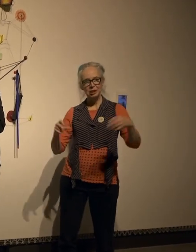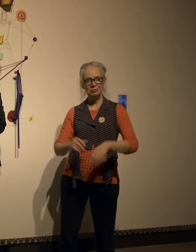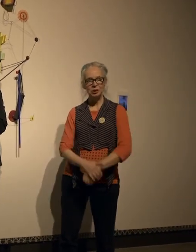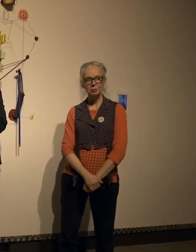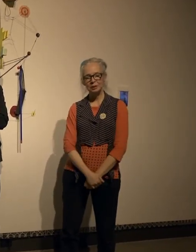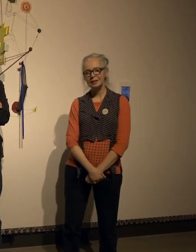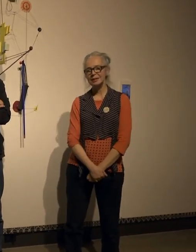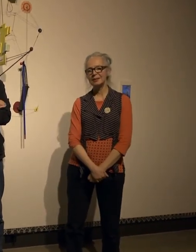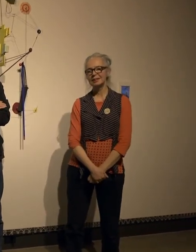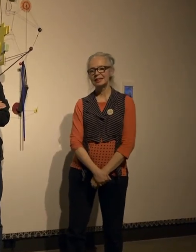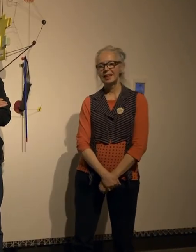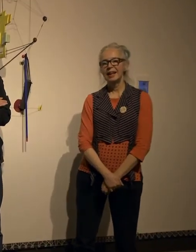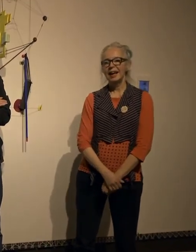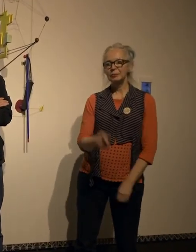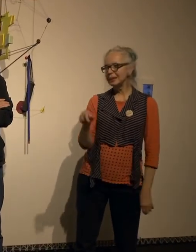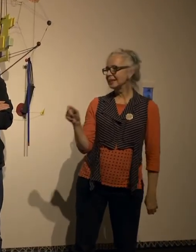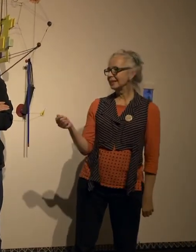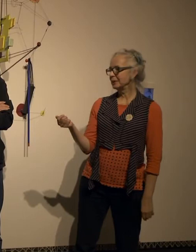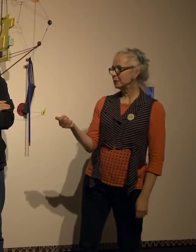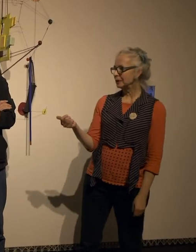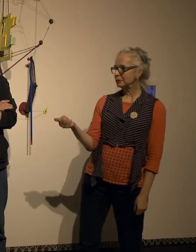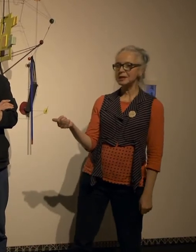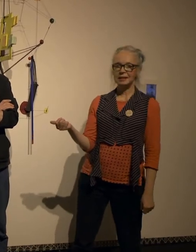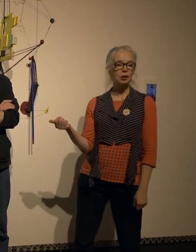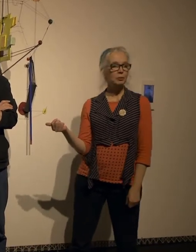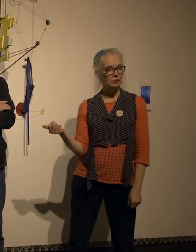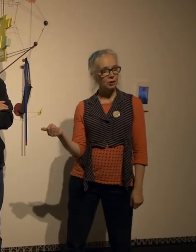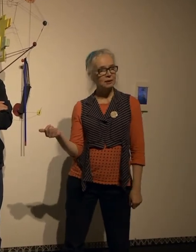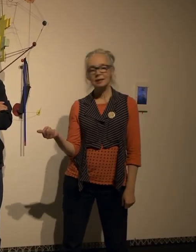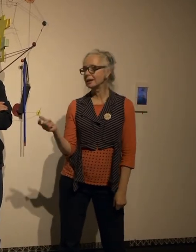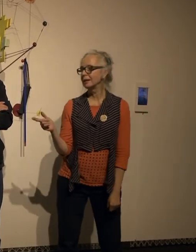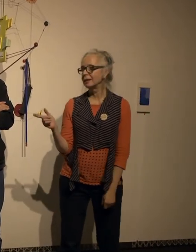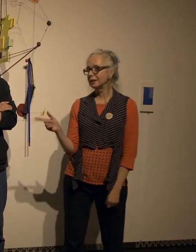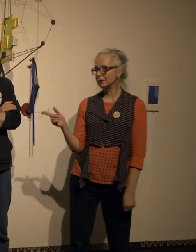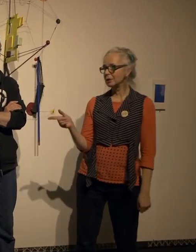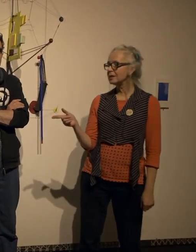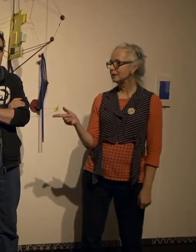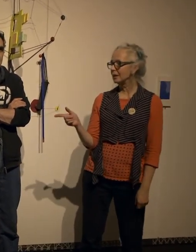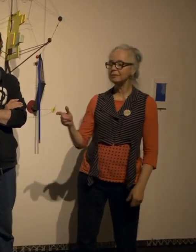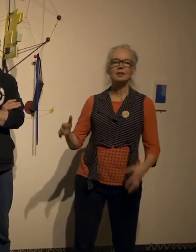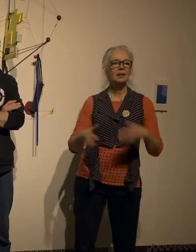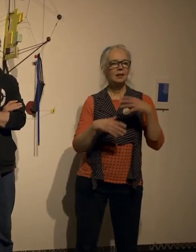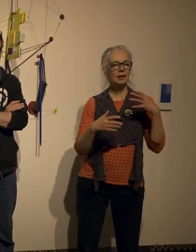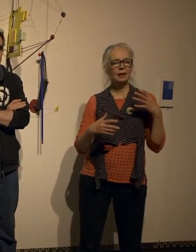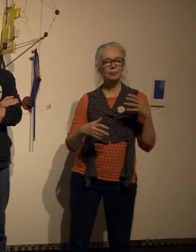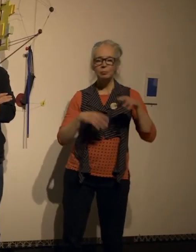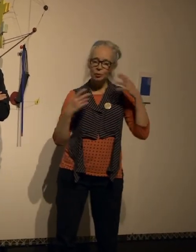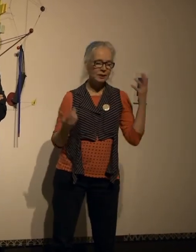bridge two worlds with friends and when Karina first did her performance in the rehearsal of